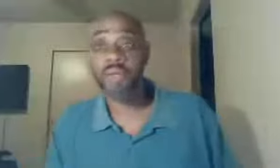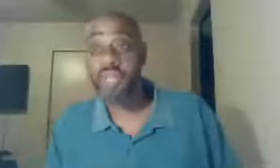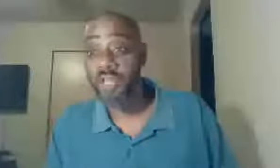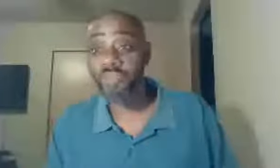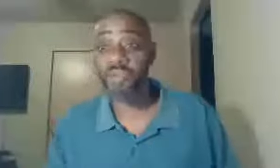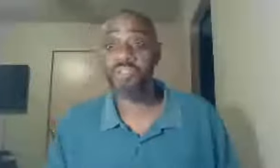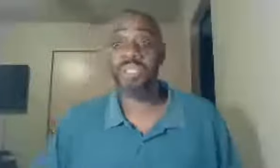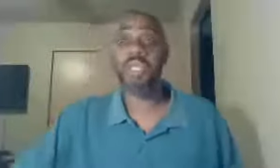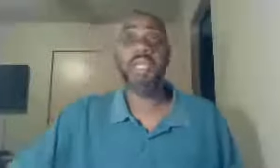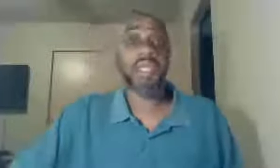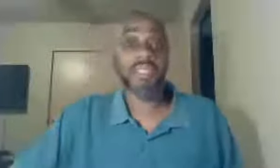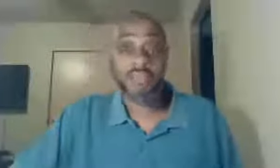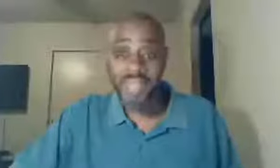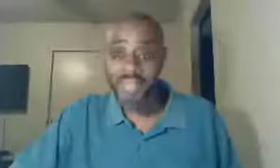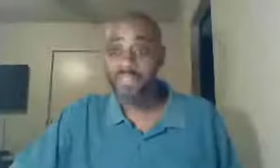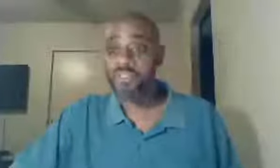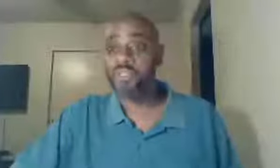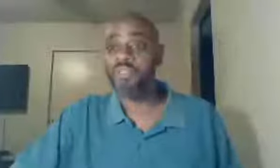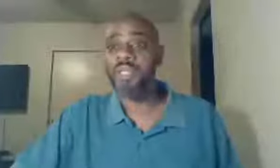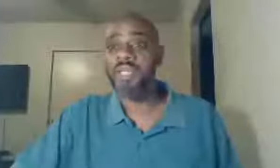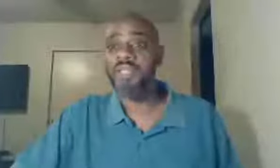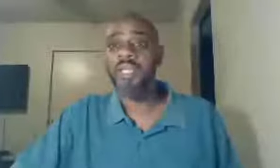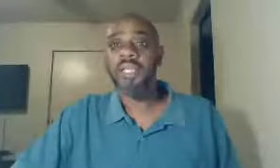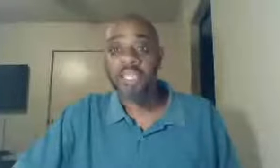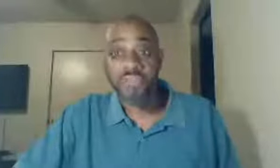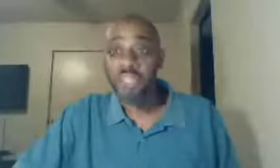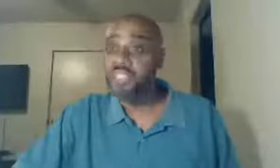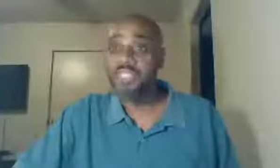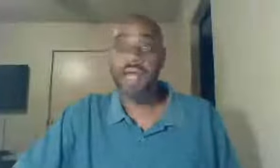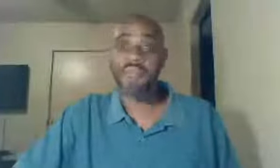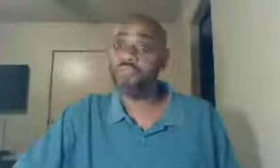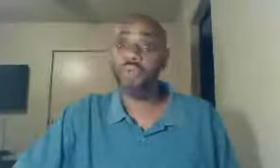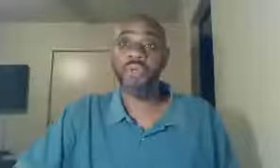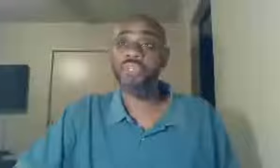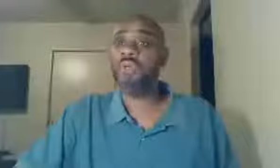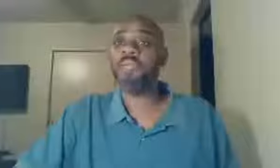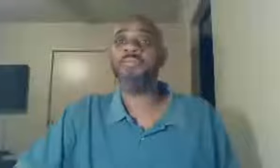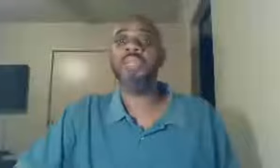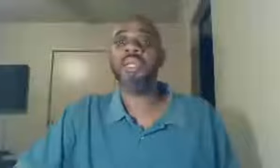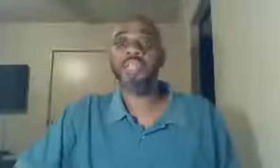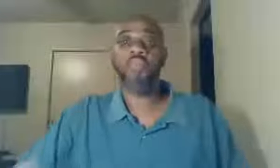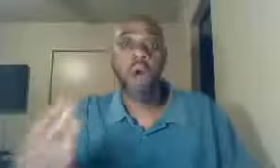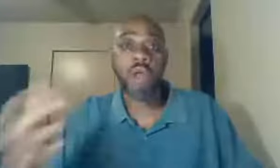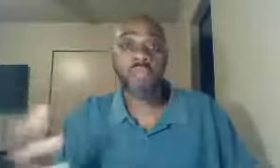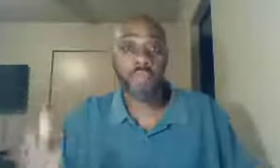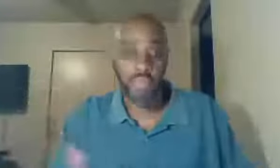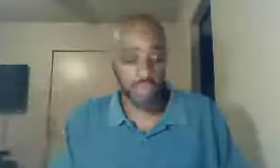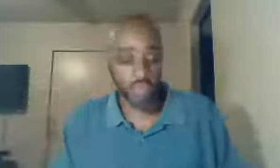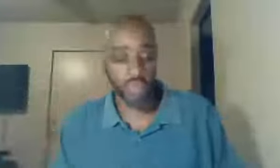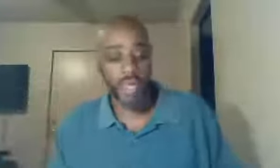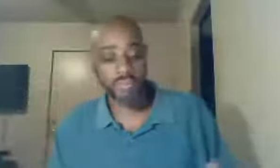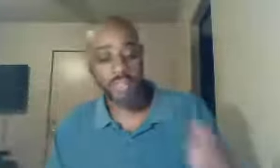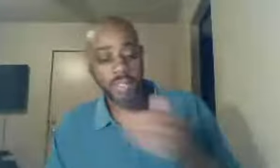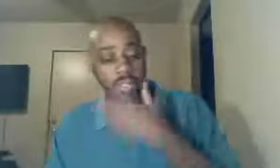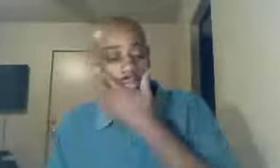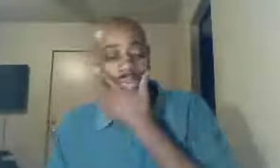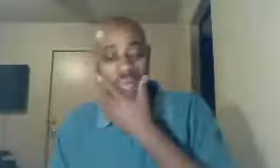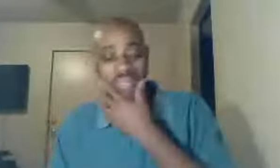of controversy, in some cases, so let's flush this out, that's what we're doing, let's walk through this, so we might properly